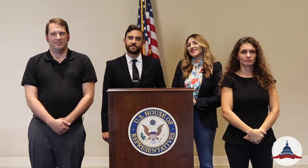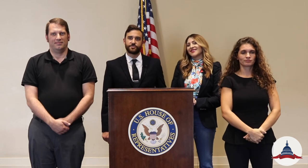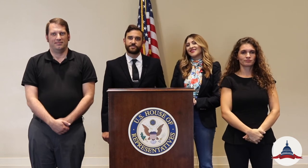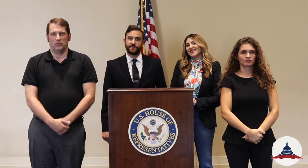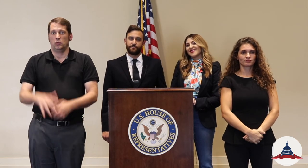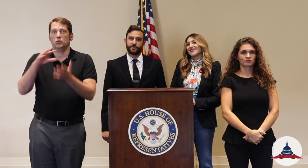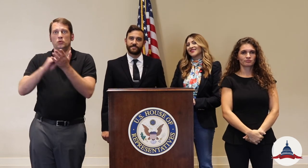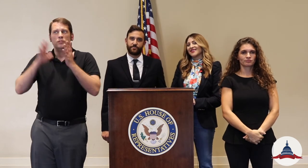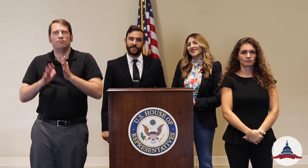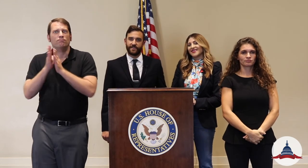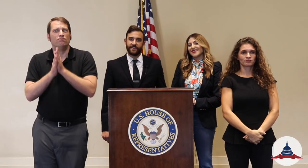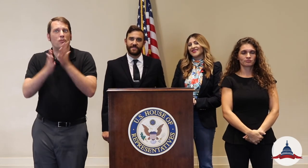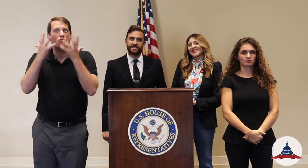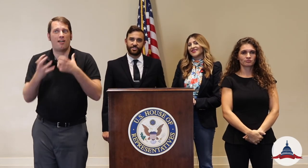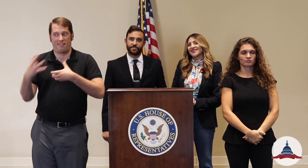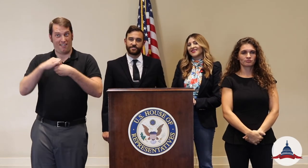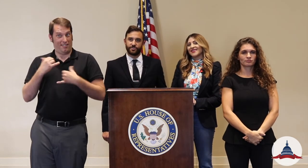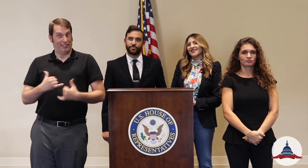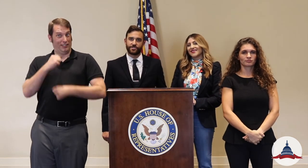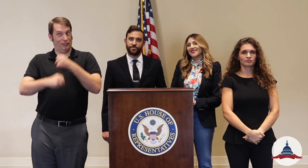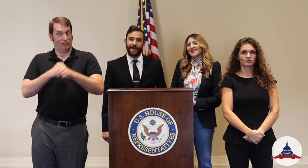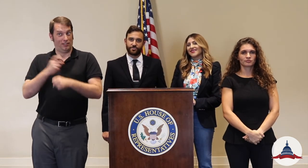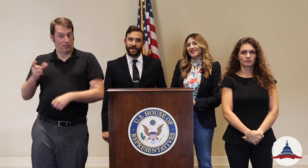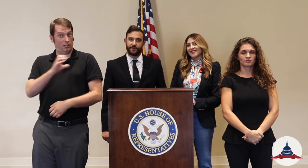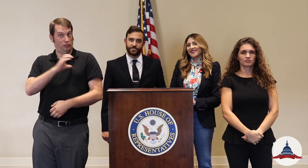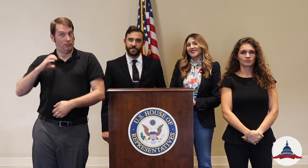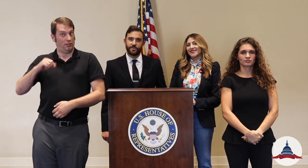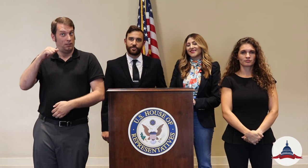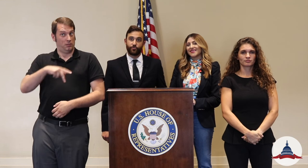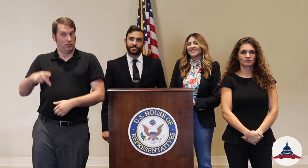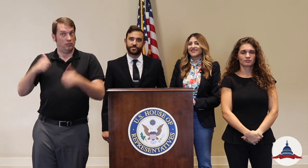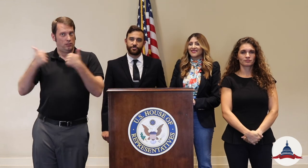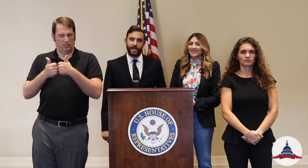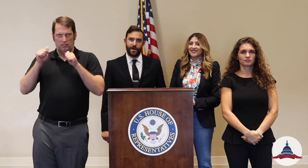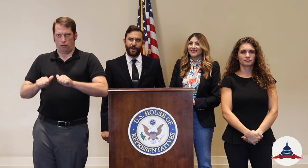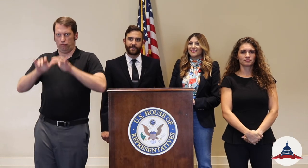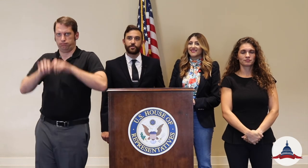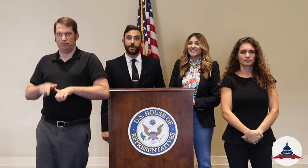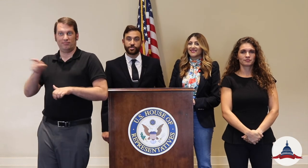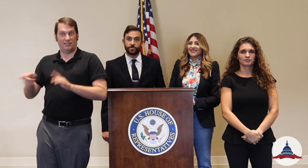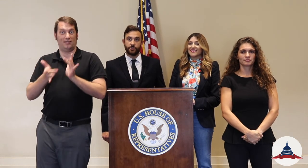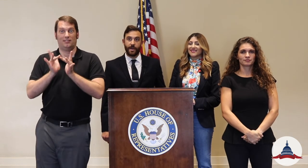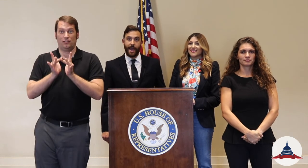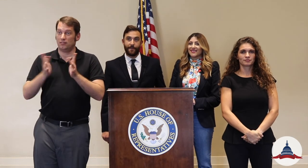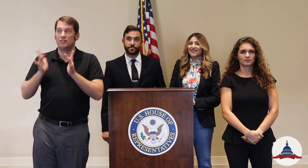Students interested in participating in this year's Congressional App Challenge can register now at